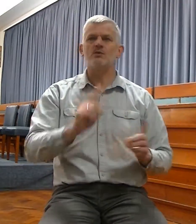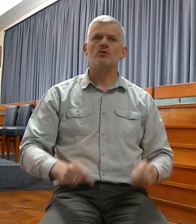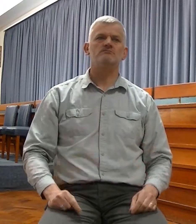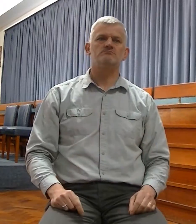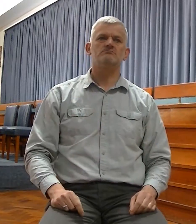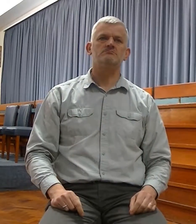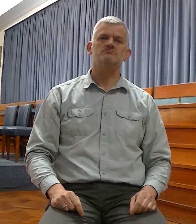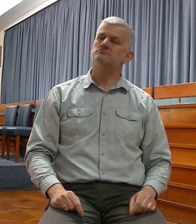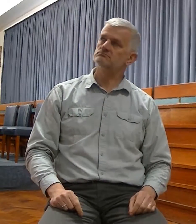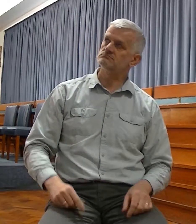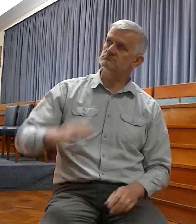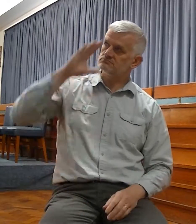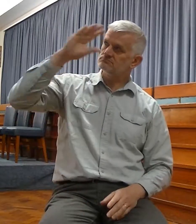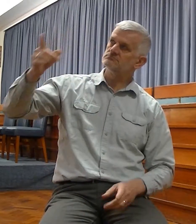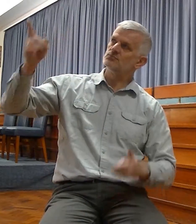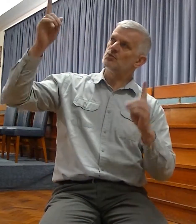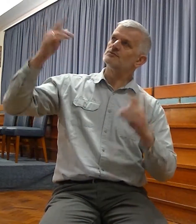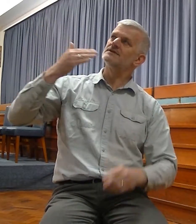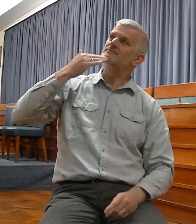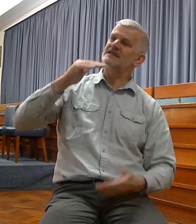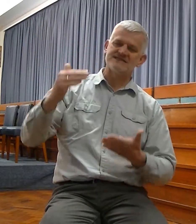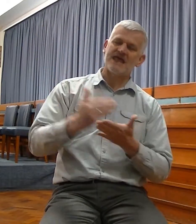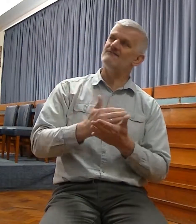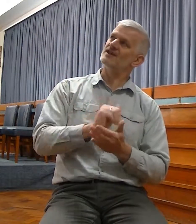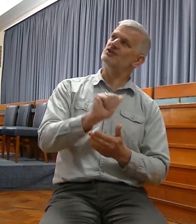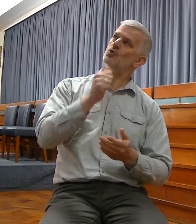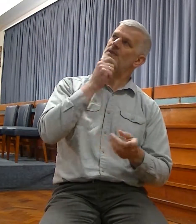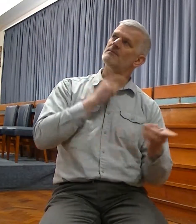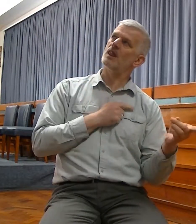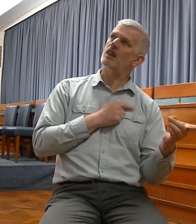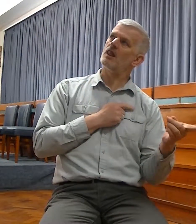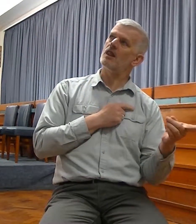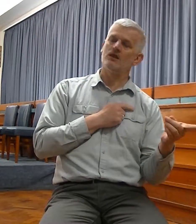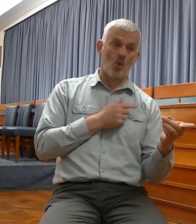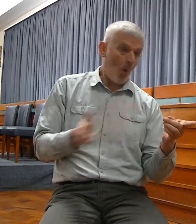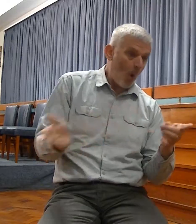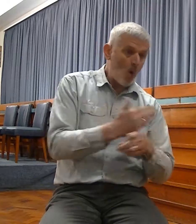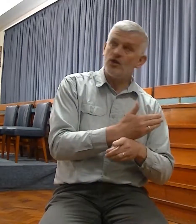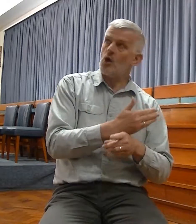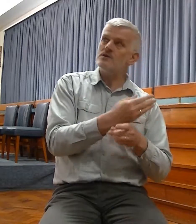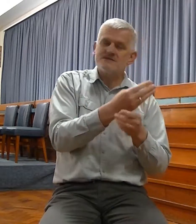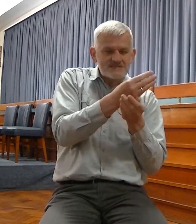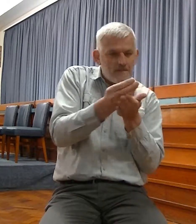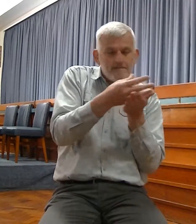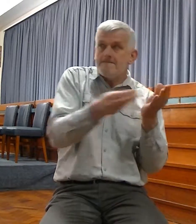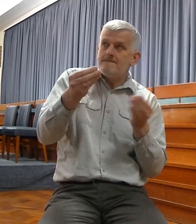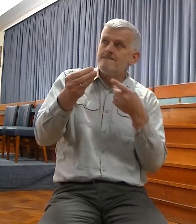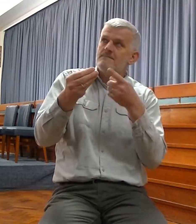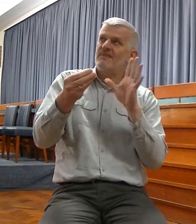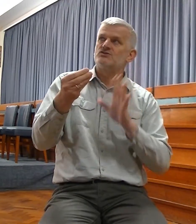Lord, save thy people, the remnant of Israel. Behold, I will bring them from the